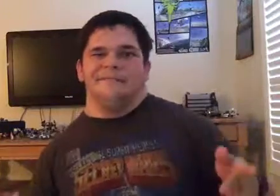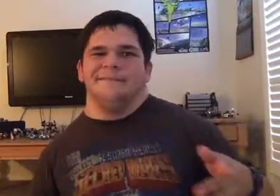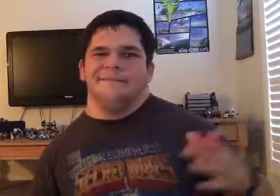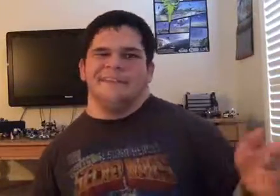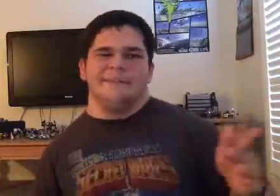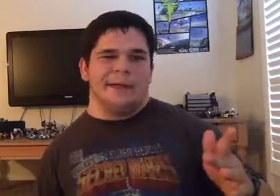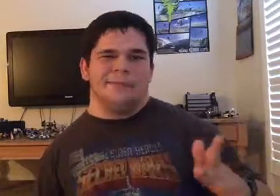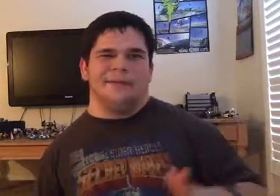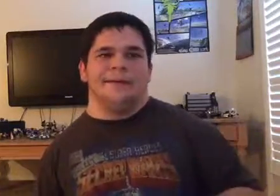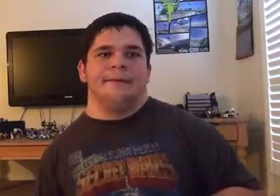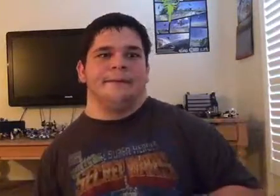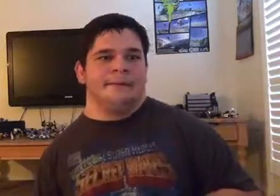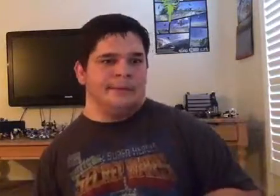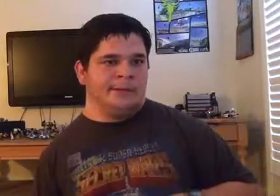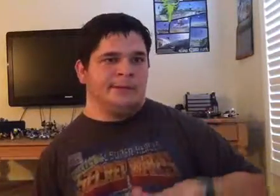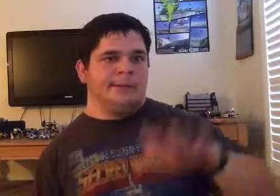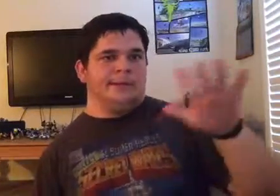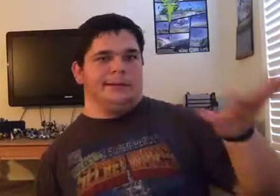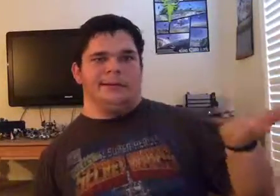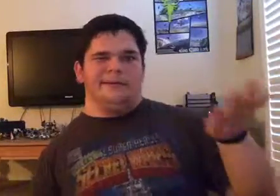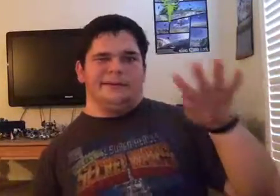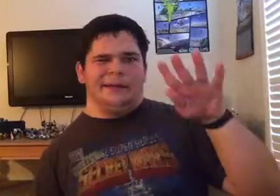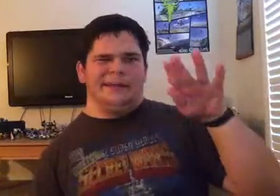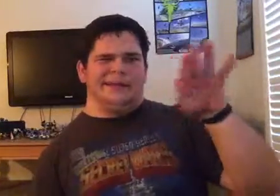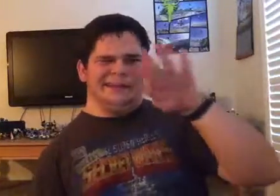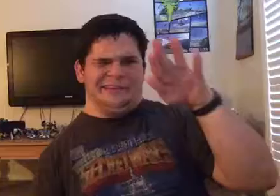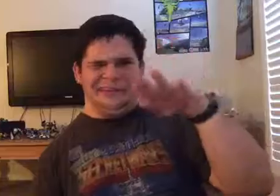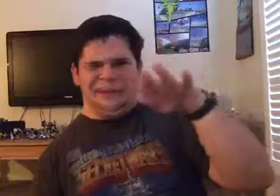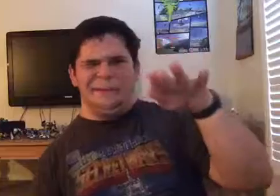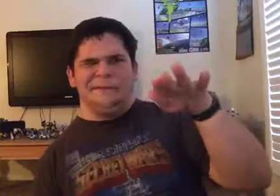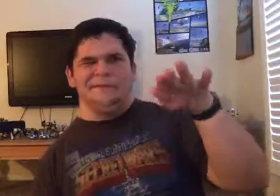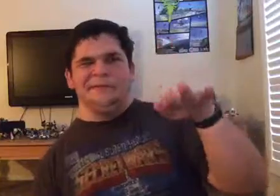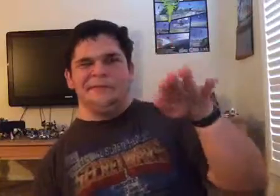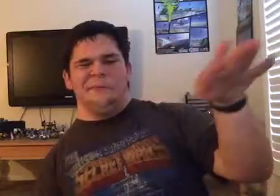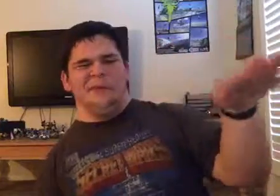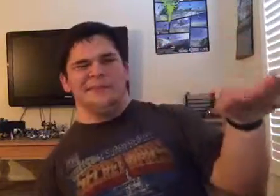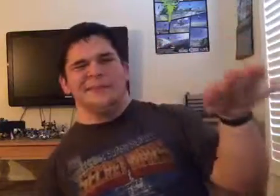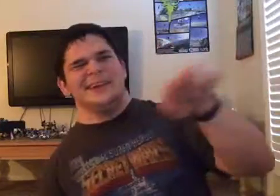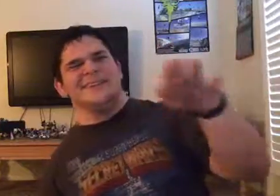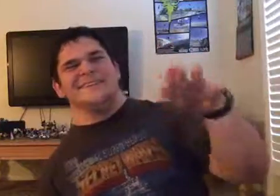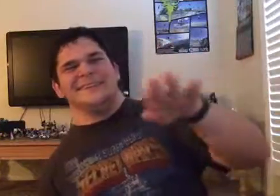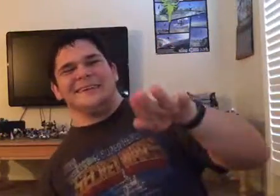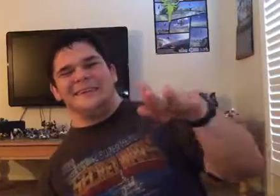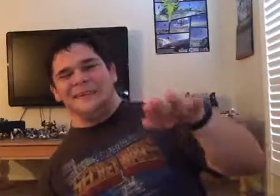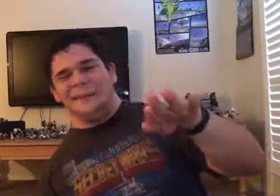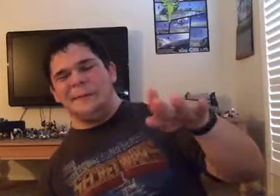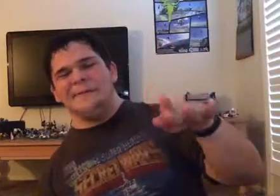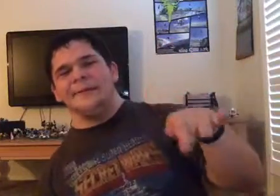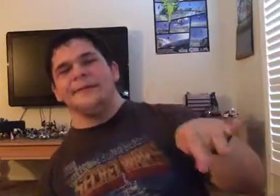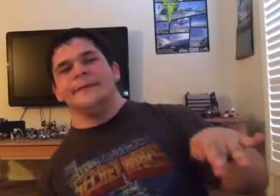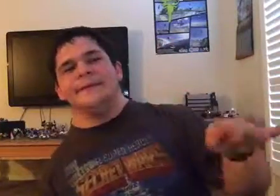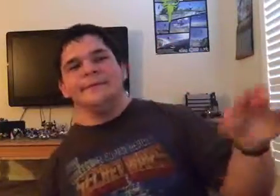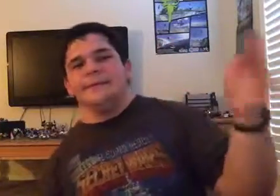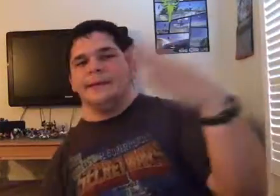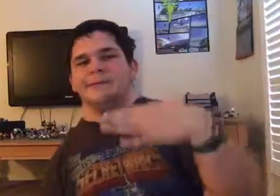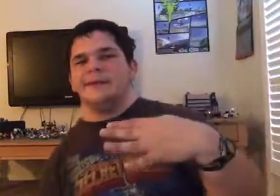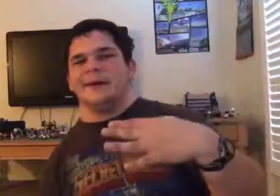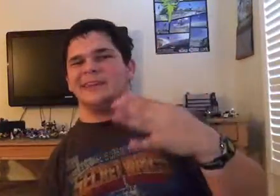figured that because the bus lady was like a semi-divin and Jackson